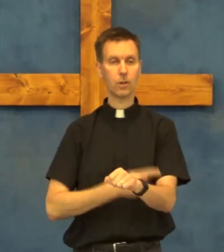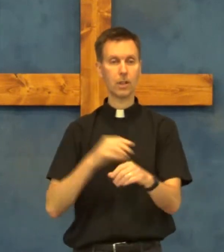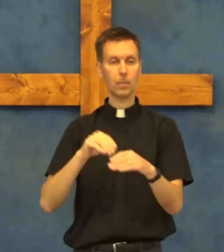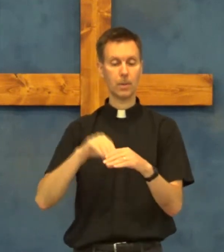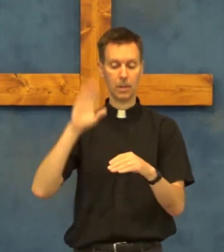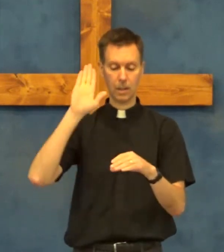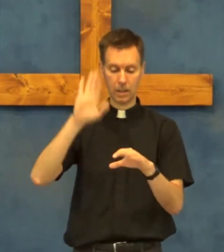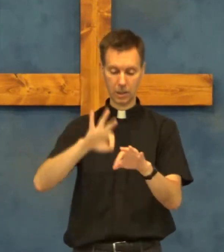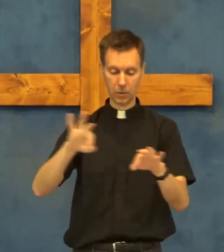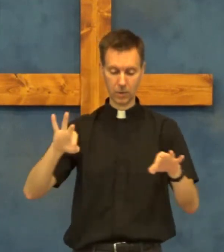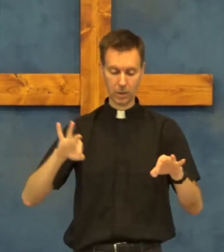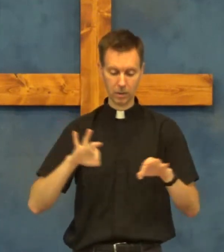sheep in His field.